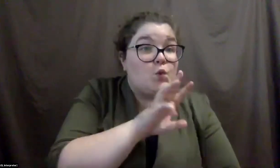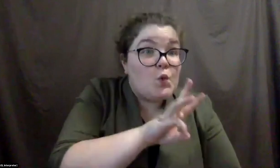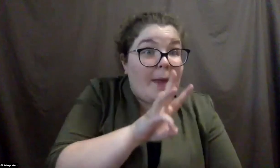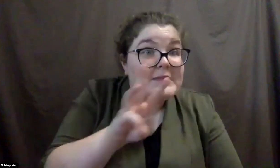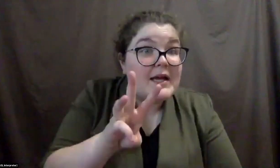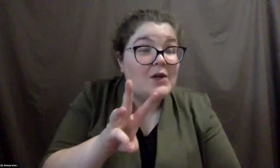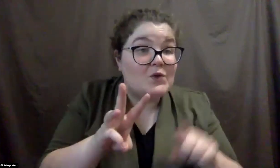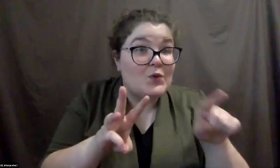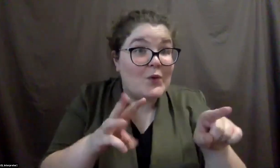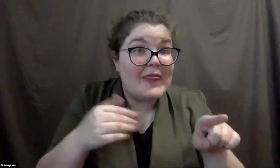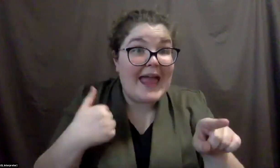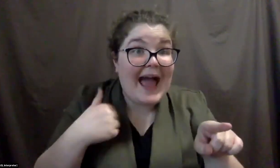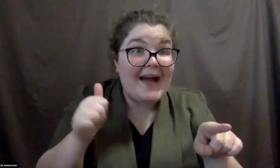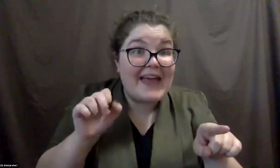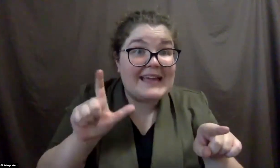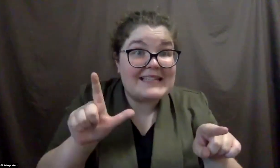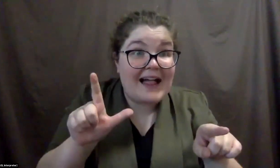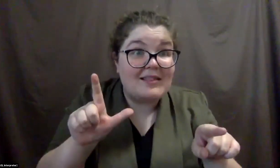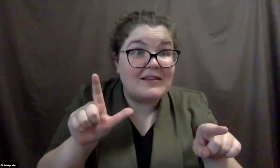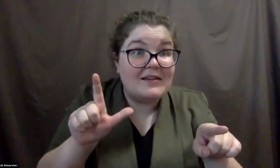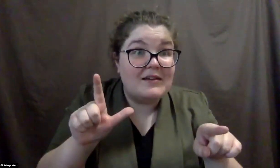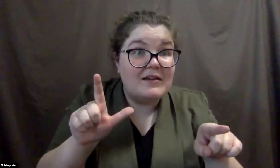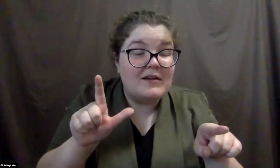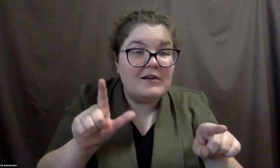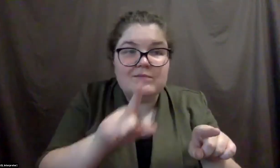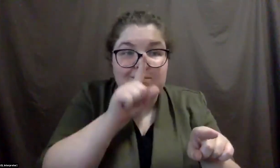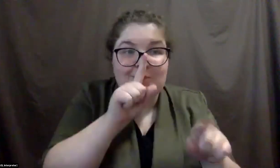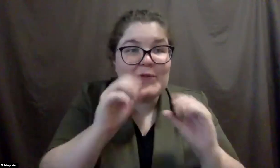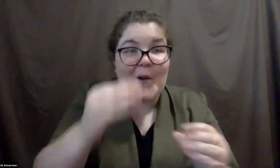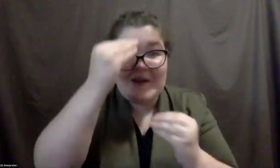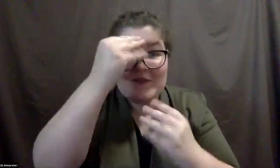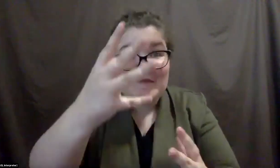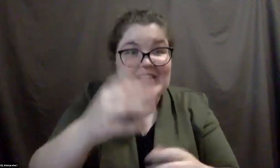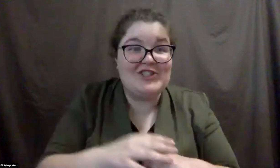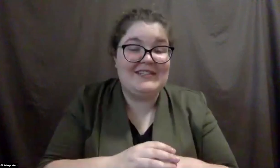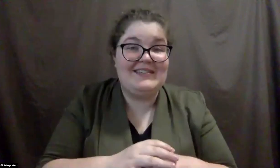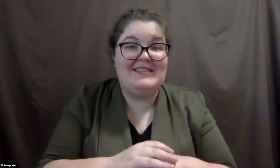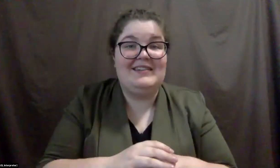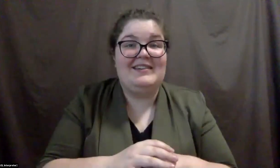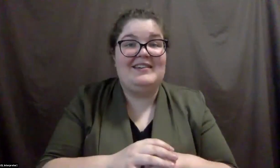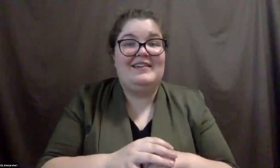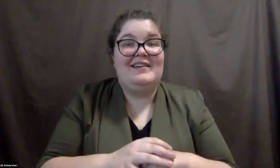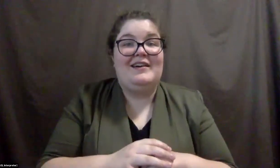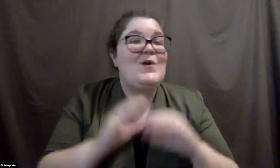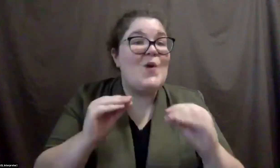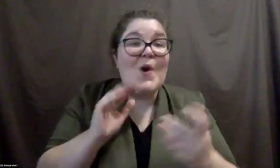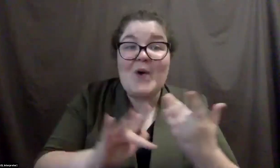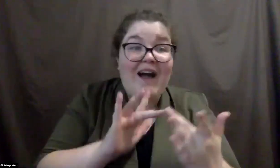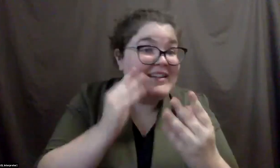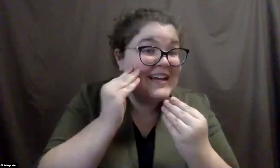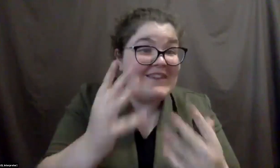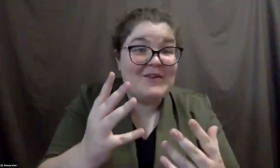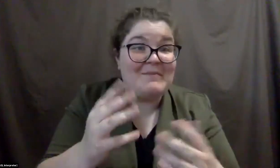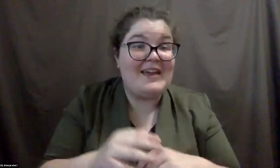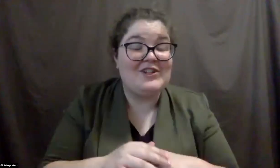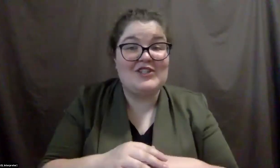have, do they have ASL shows and there's no information and there's no, uh, contact information. If you